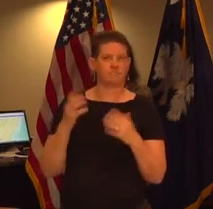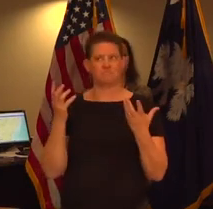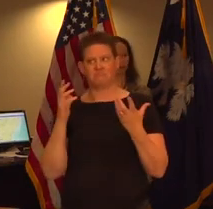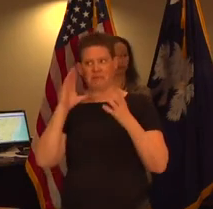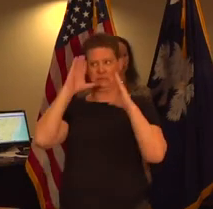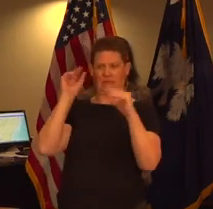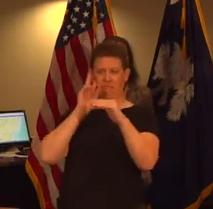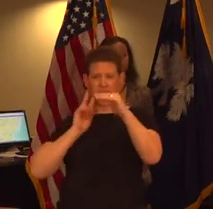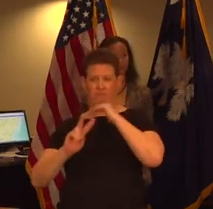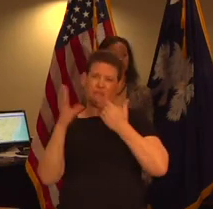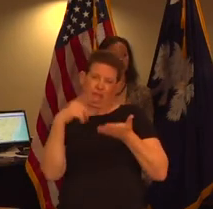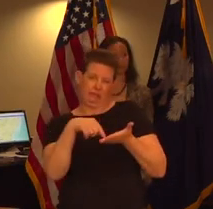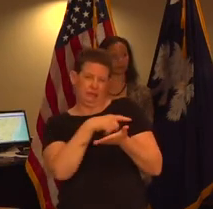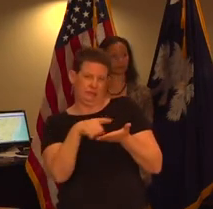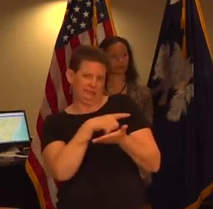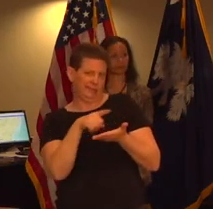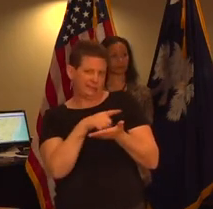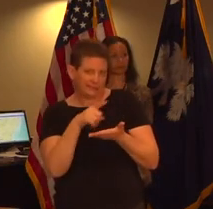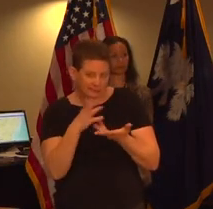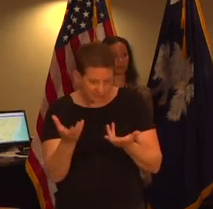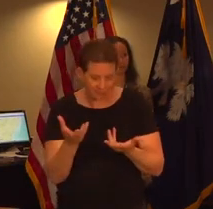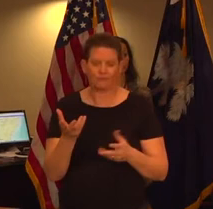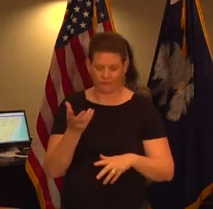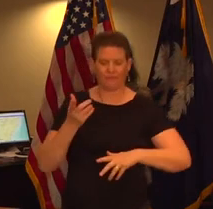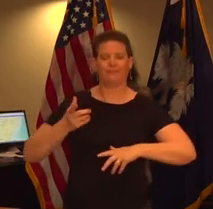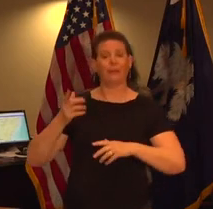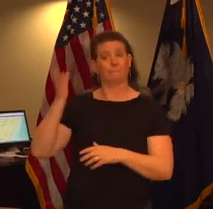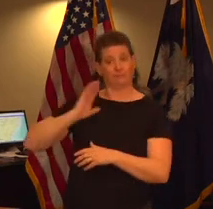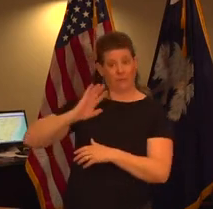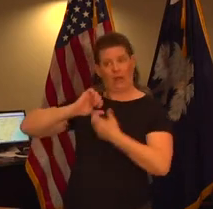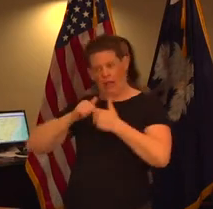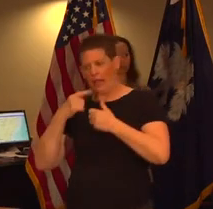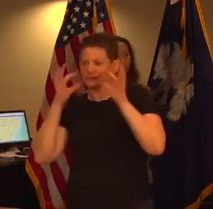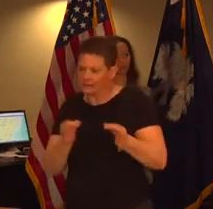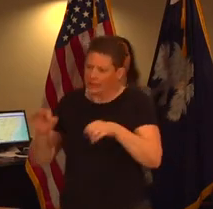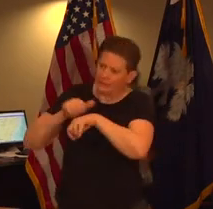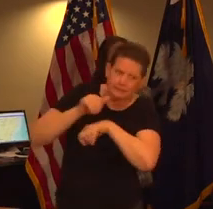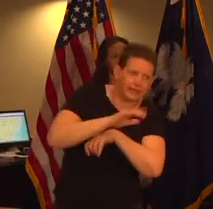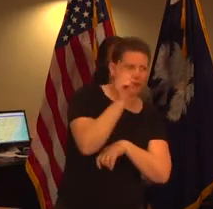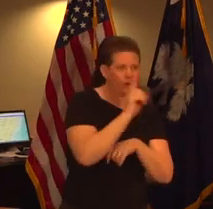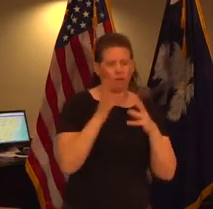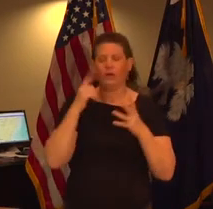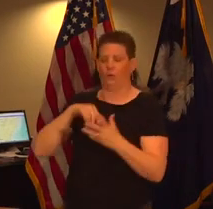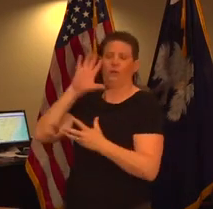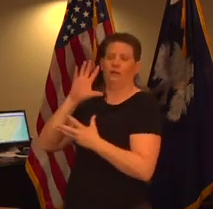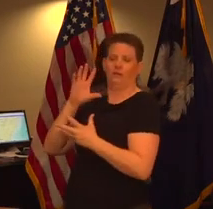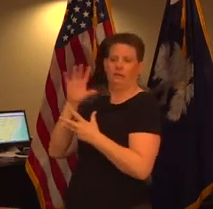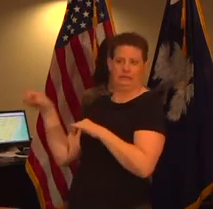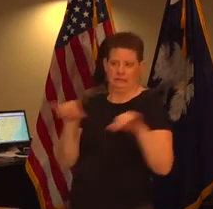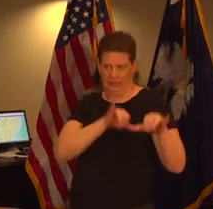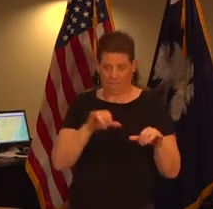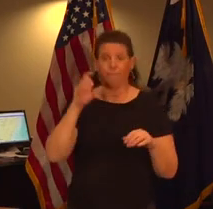this week we will use a similar methodology and where in the previous distribution we withheld 10 percent